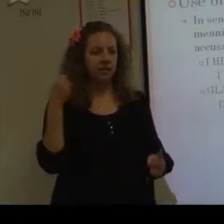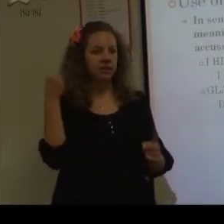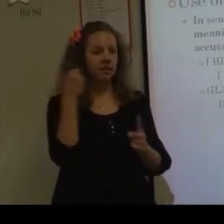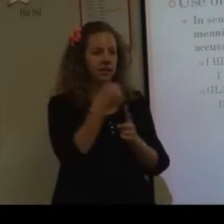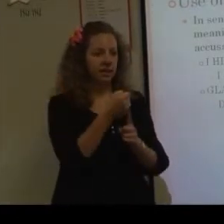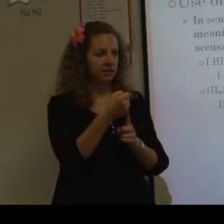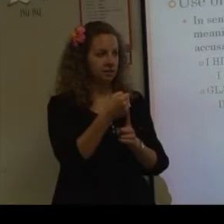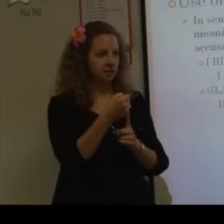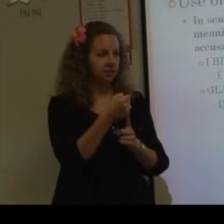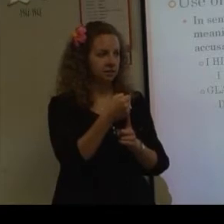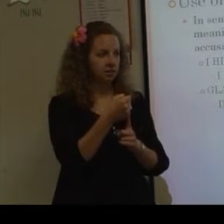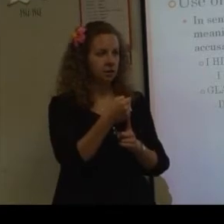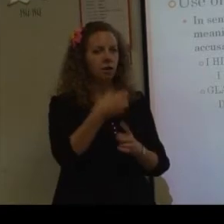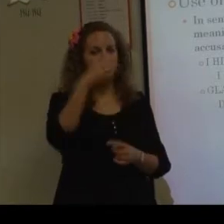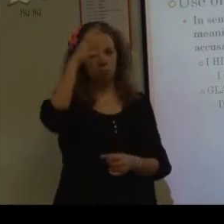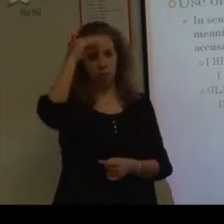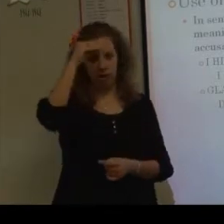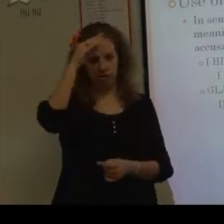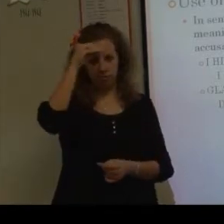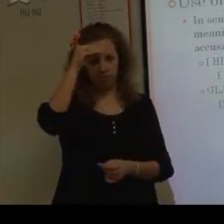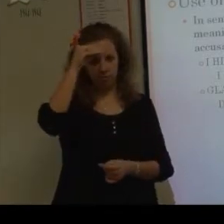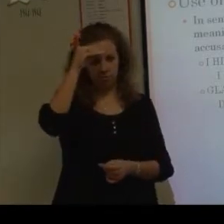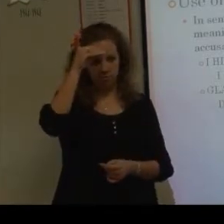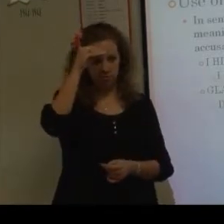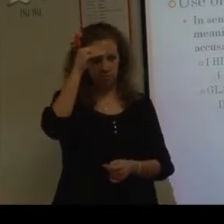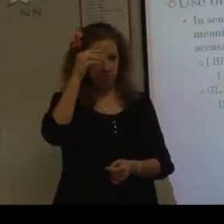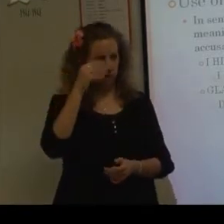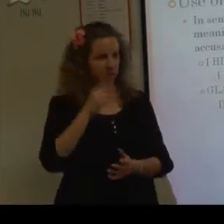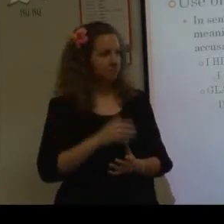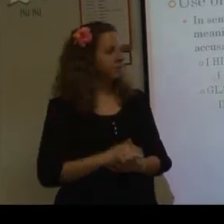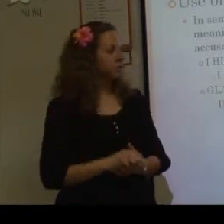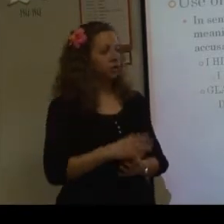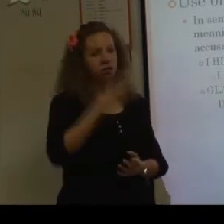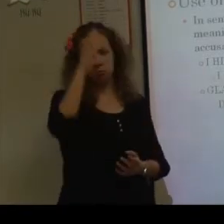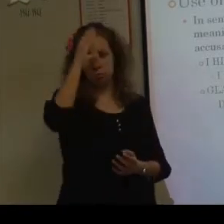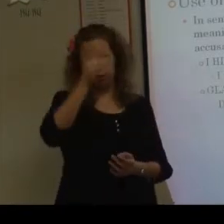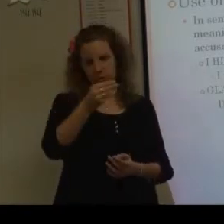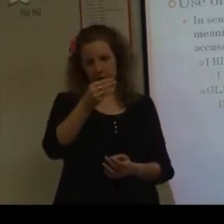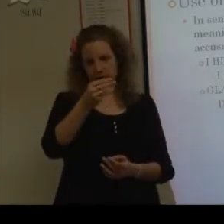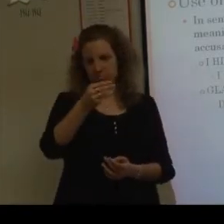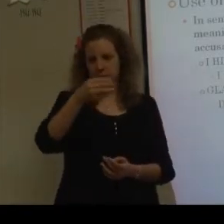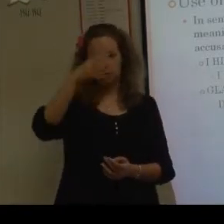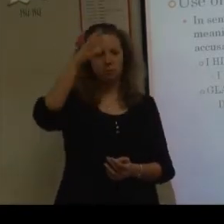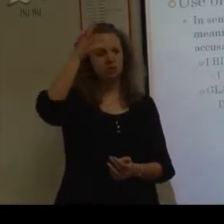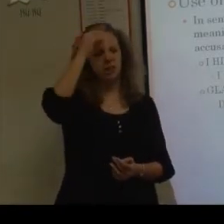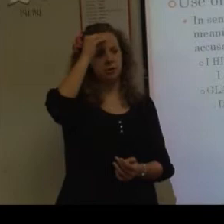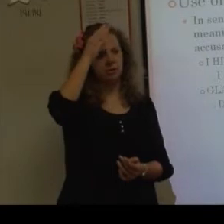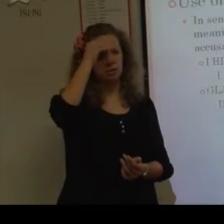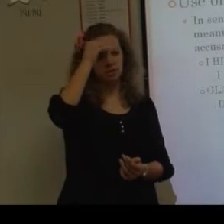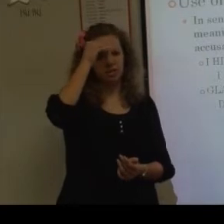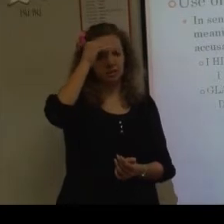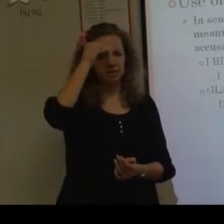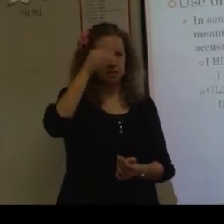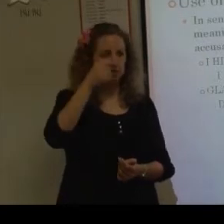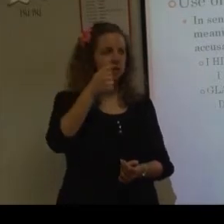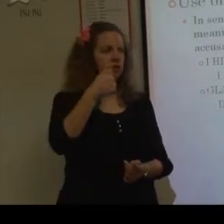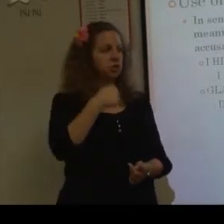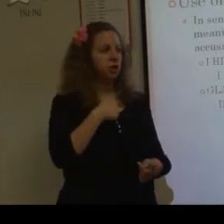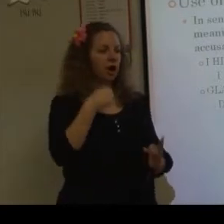I hit boy. Okay. Or you can do boy this way. Some people did that. But I usually say it like this. So